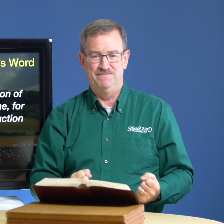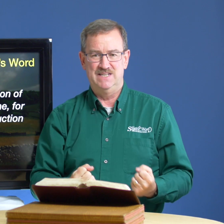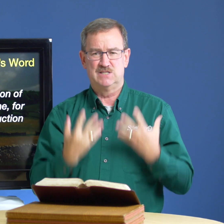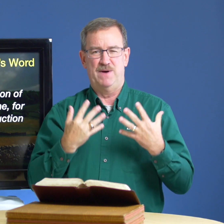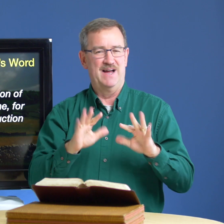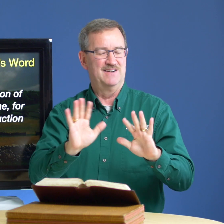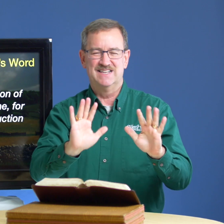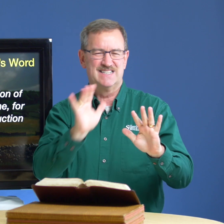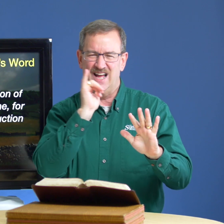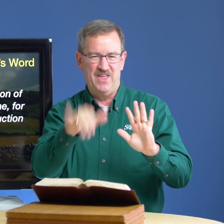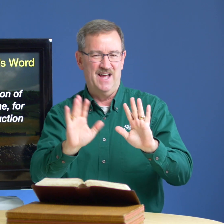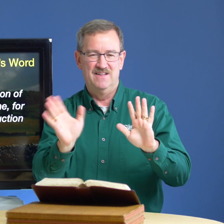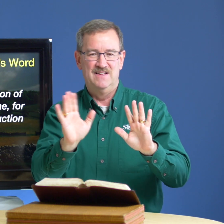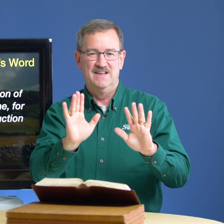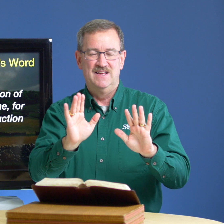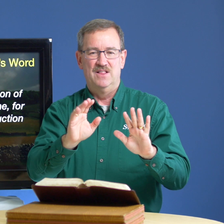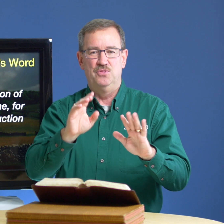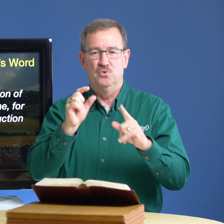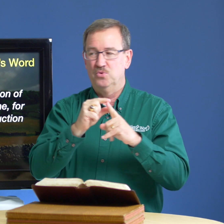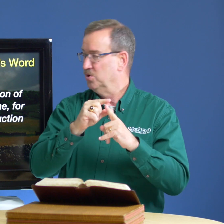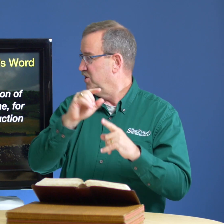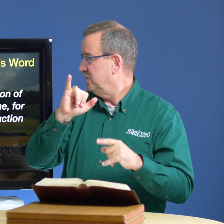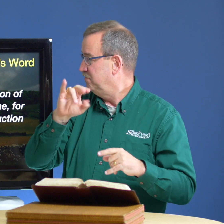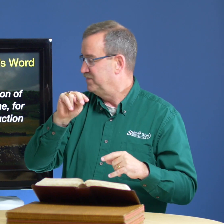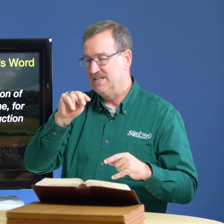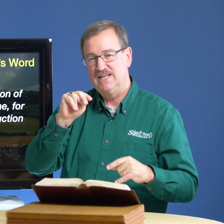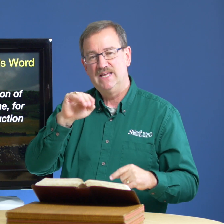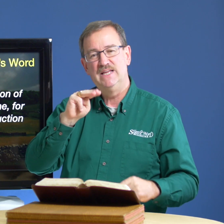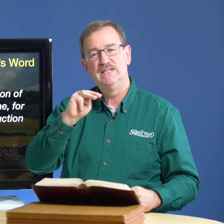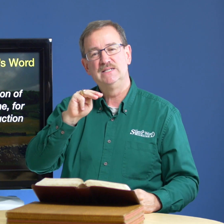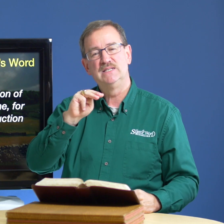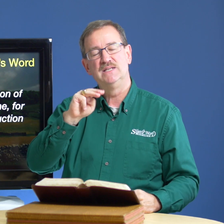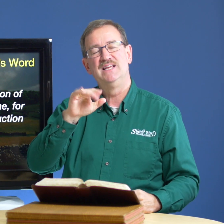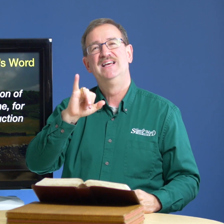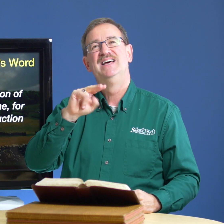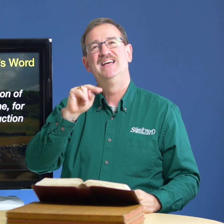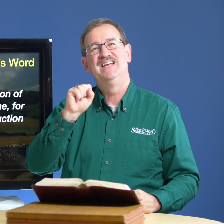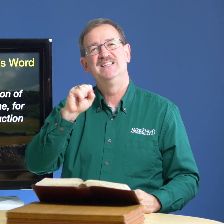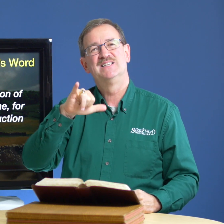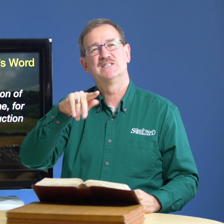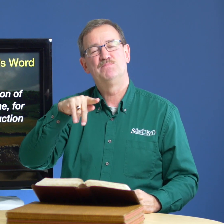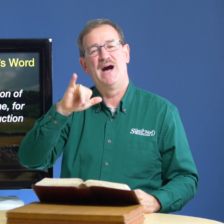inspired it's not that though the word in inspired